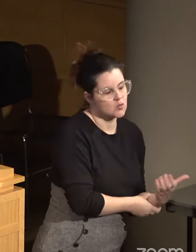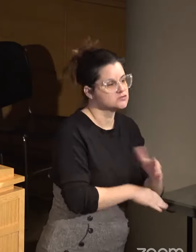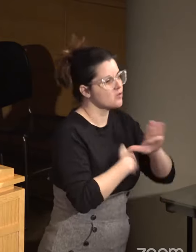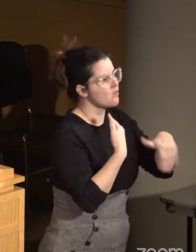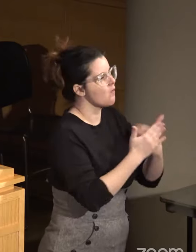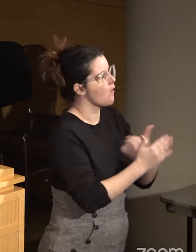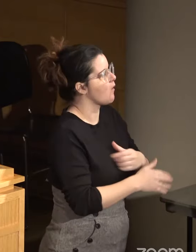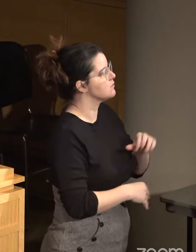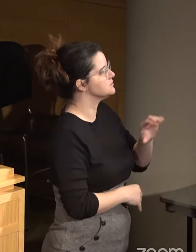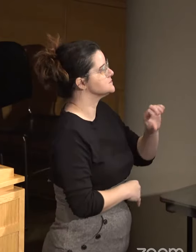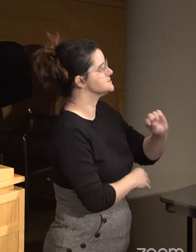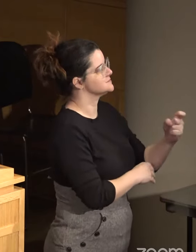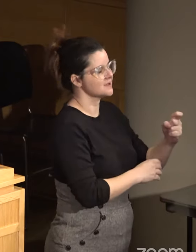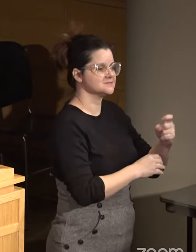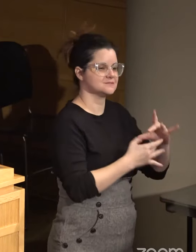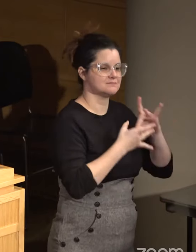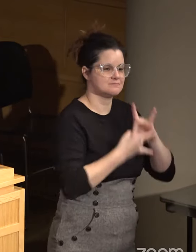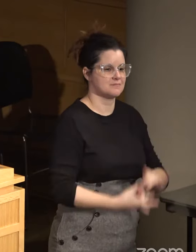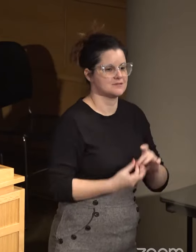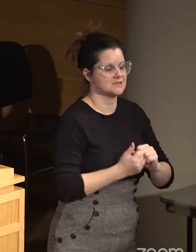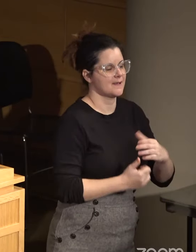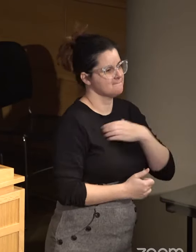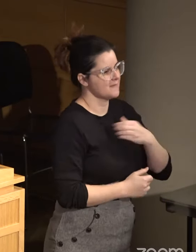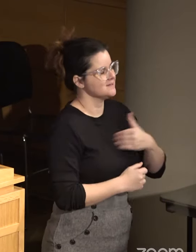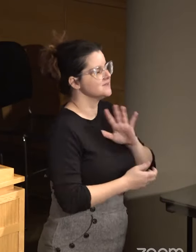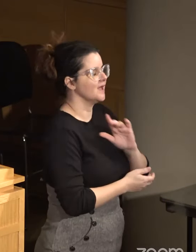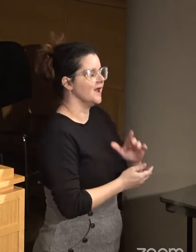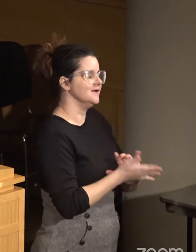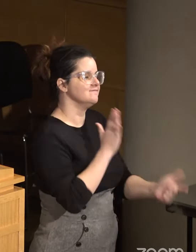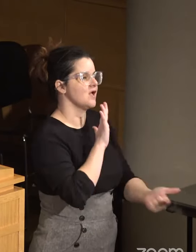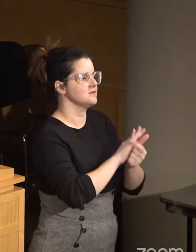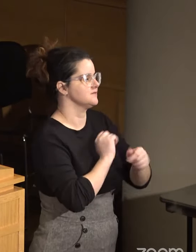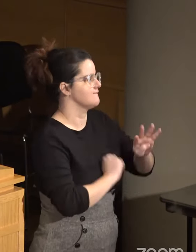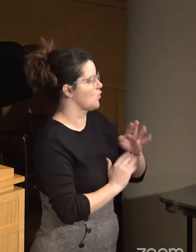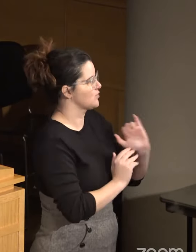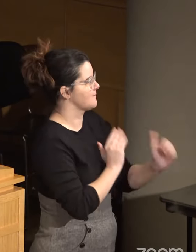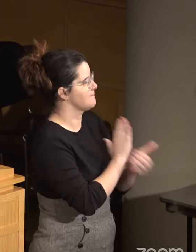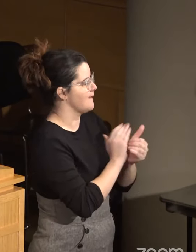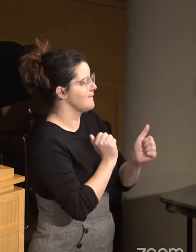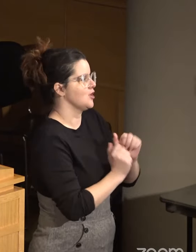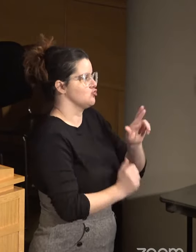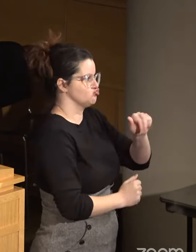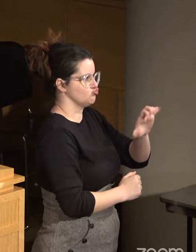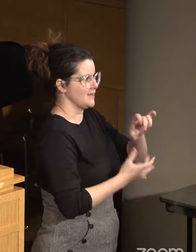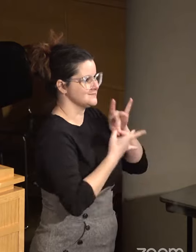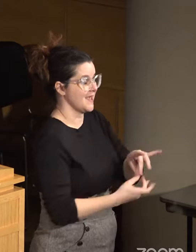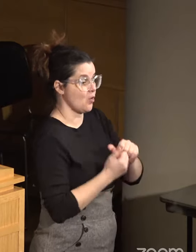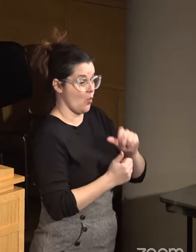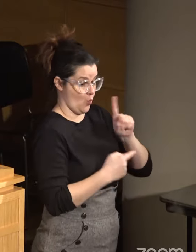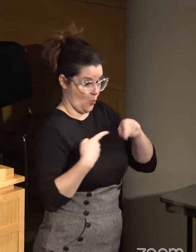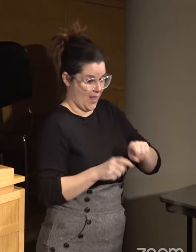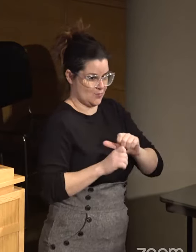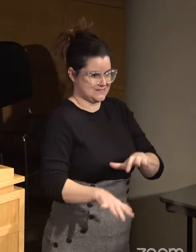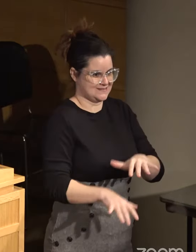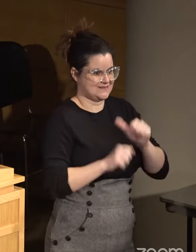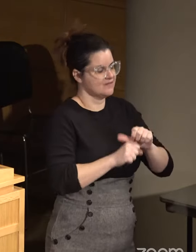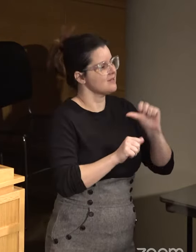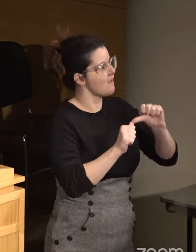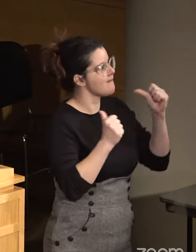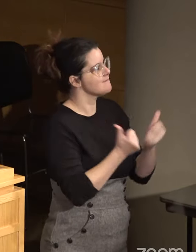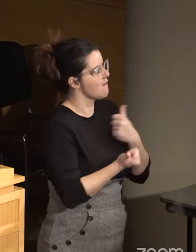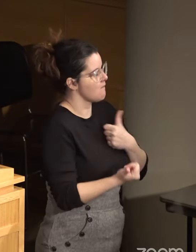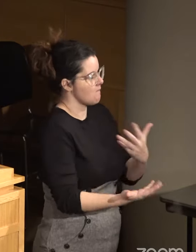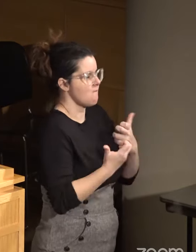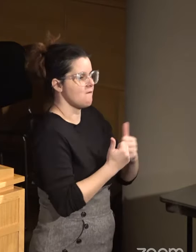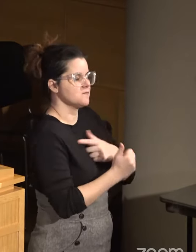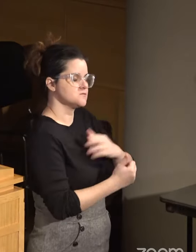complaints, violations of the Fourth Amendment, and all race-based complaints, as I was leaving that agency, I